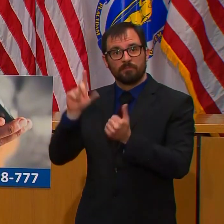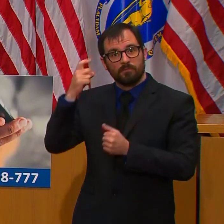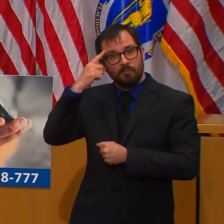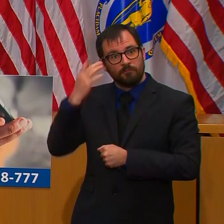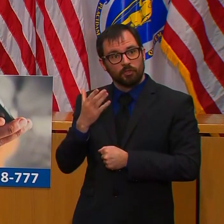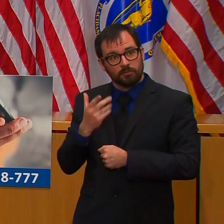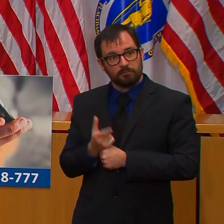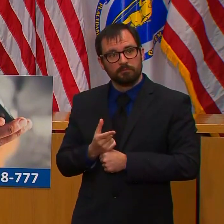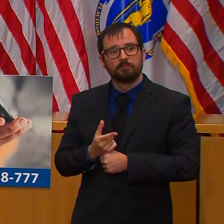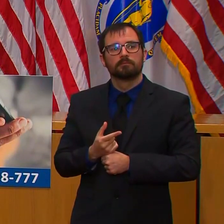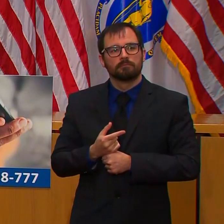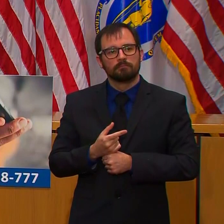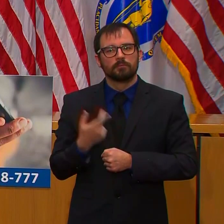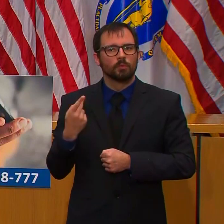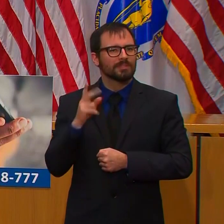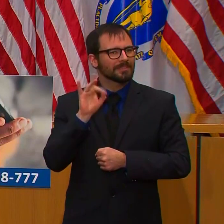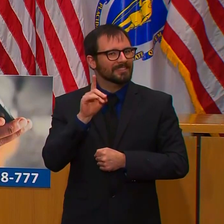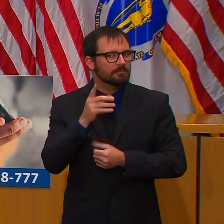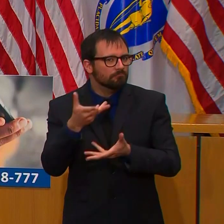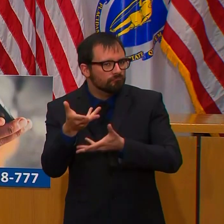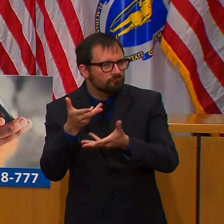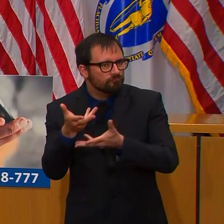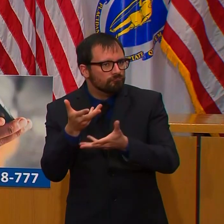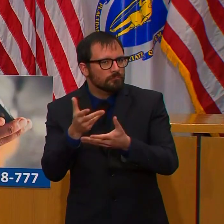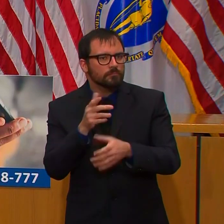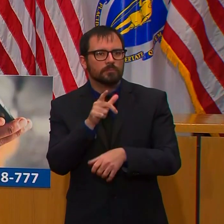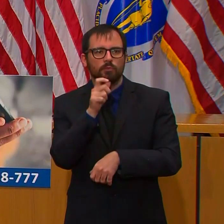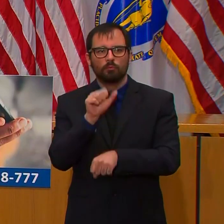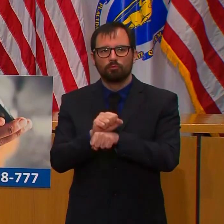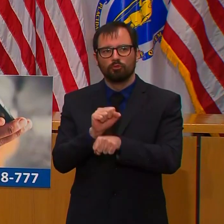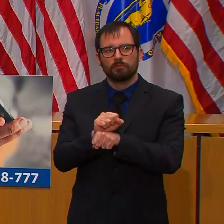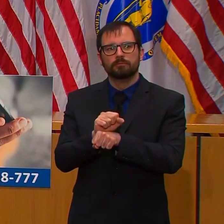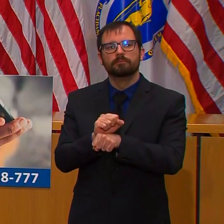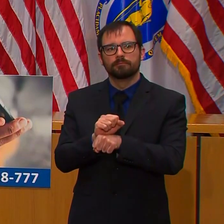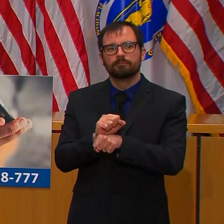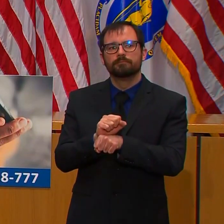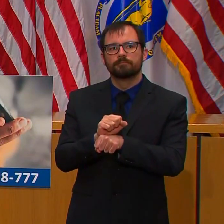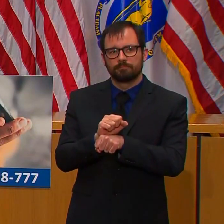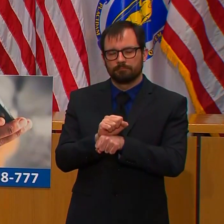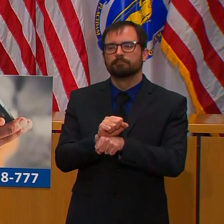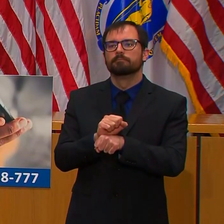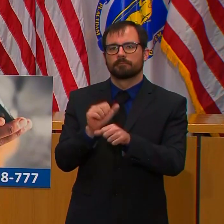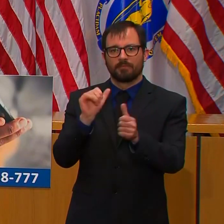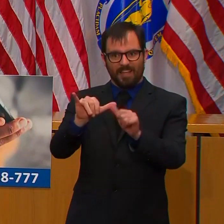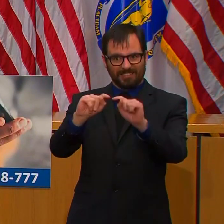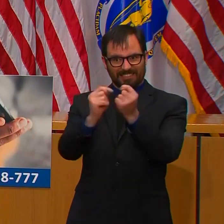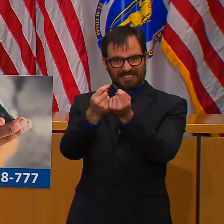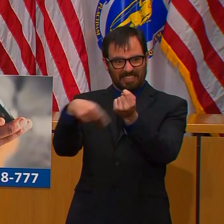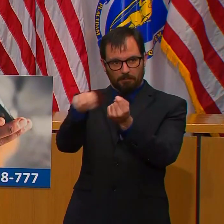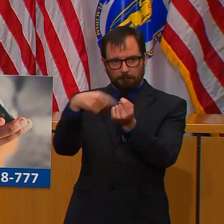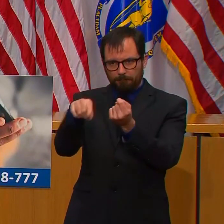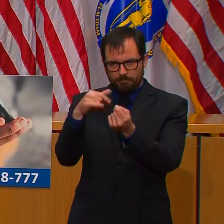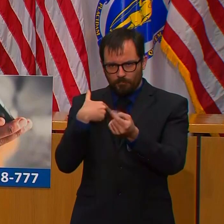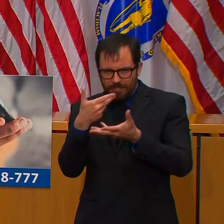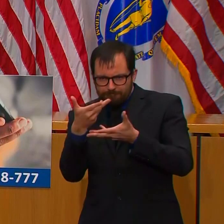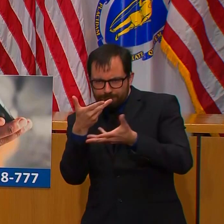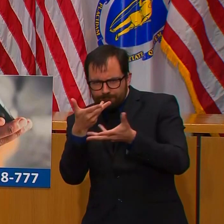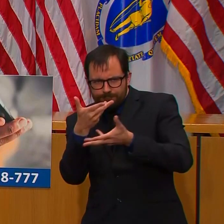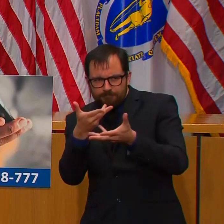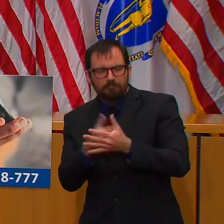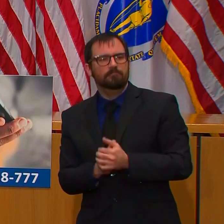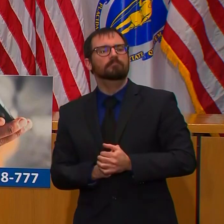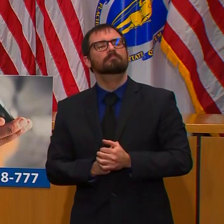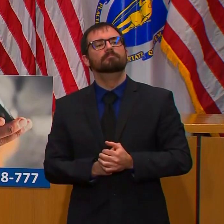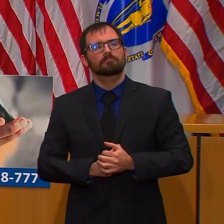new team that's on the ground there this morning. And immediate steps have already been taken, such as implementing a clinical